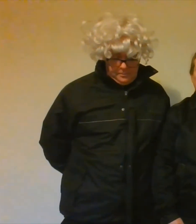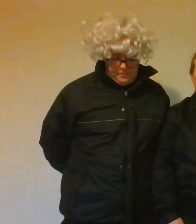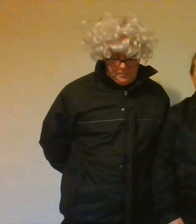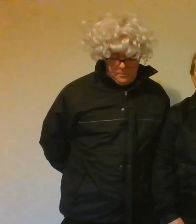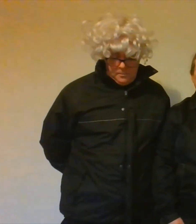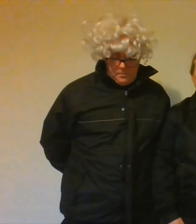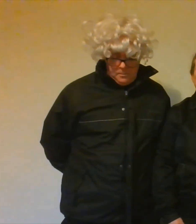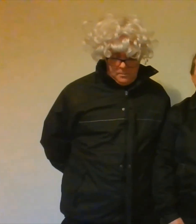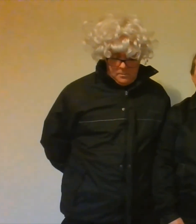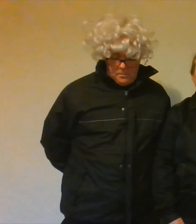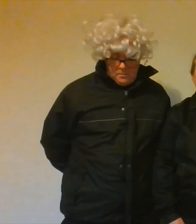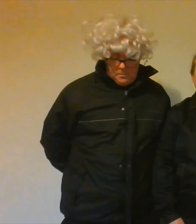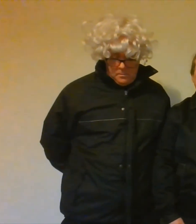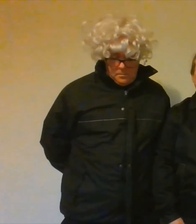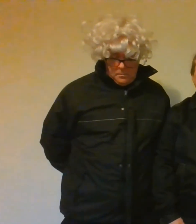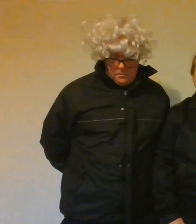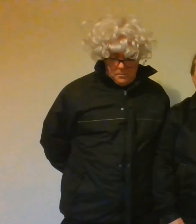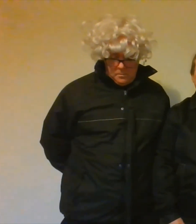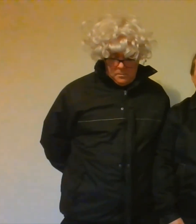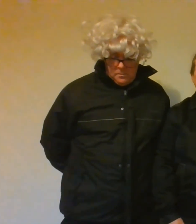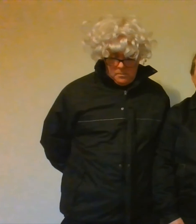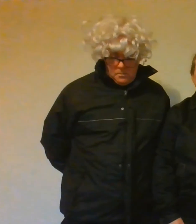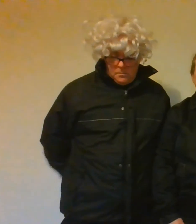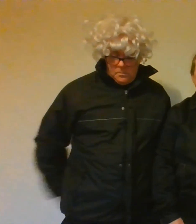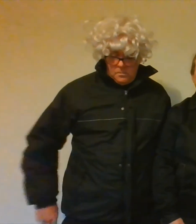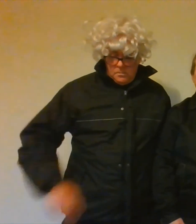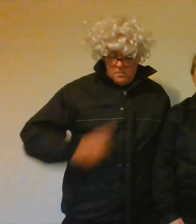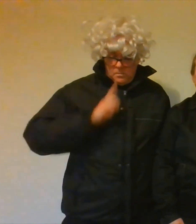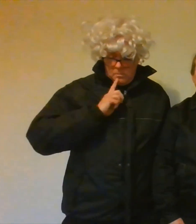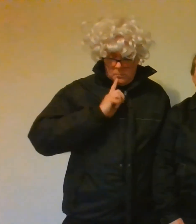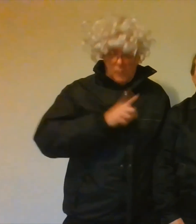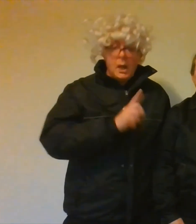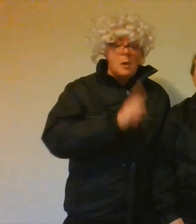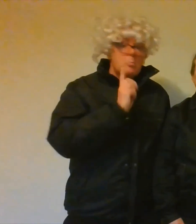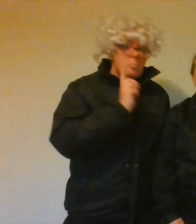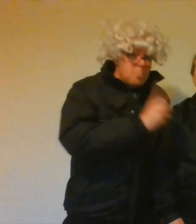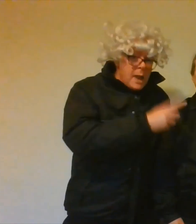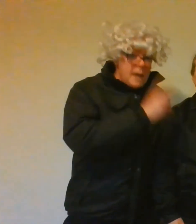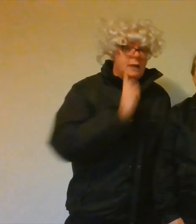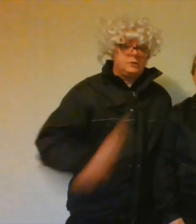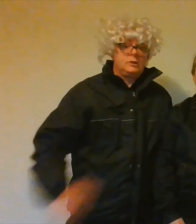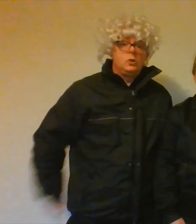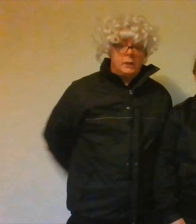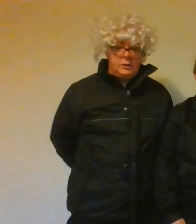you, gentlemen and ladies. Bella signora.